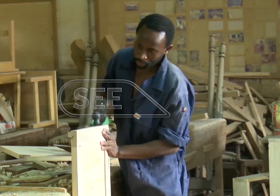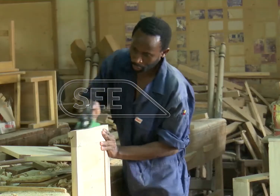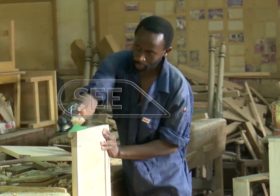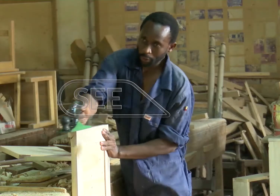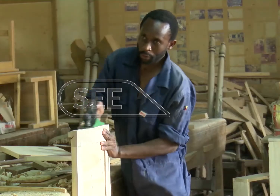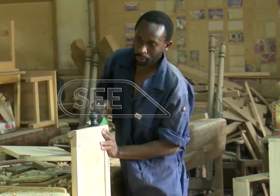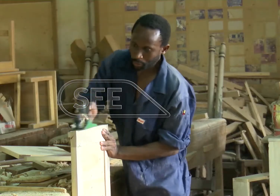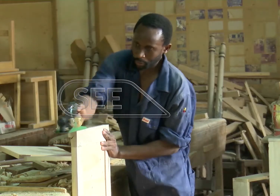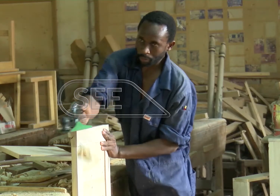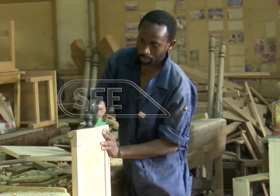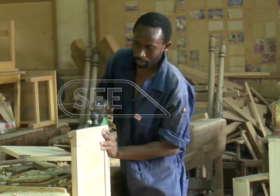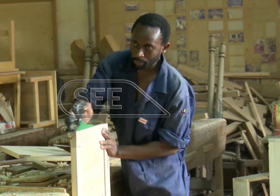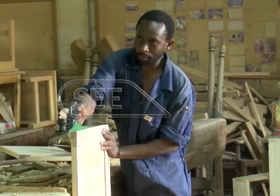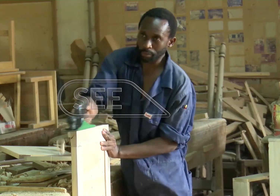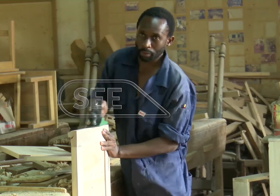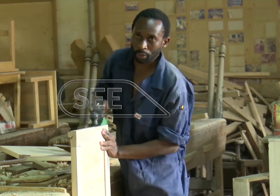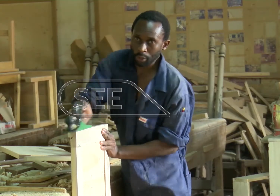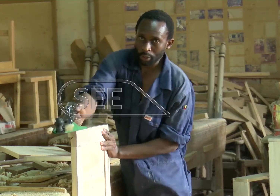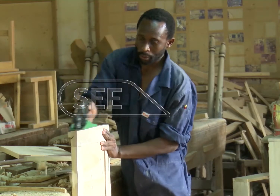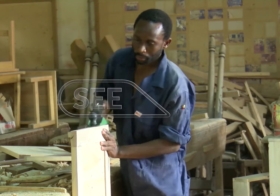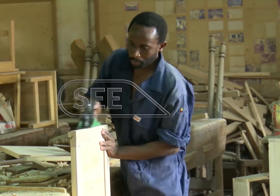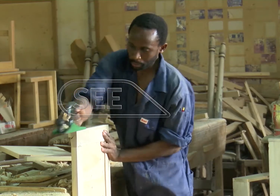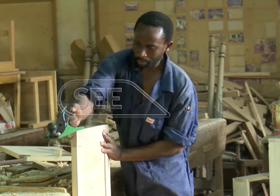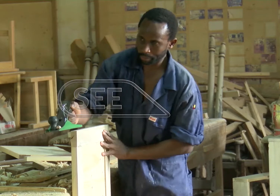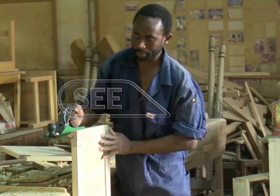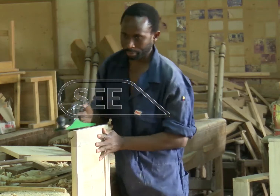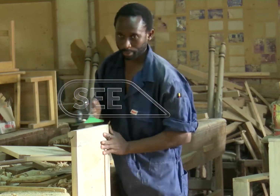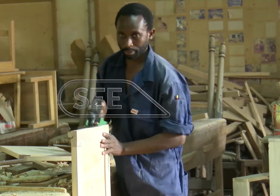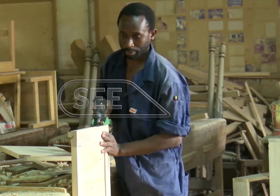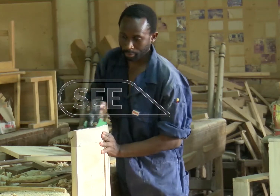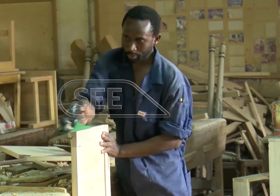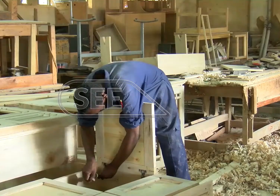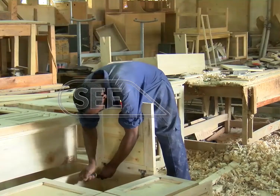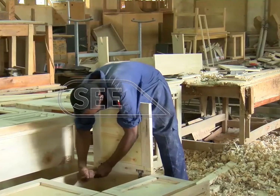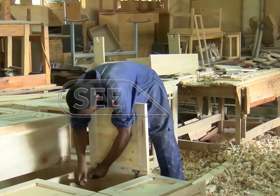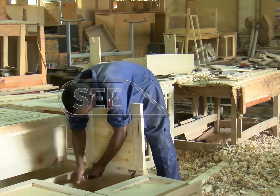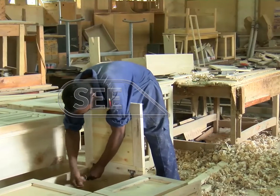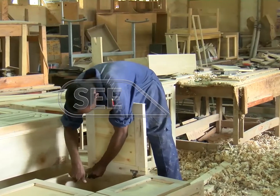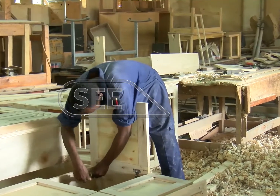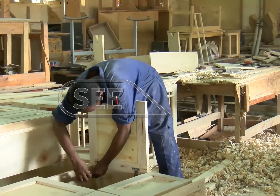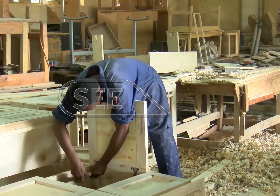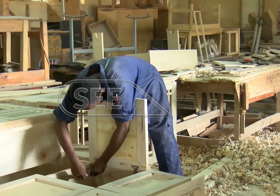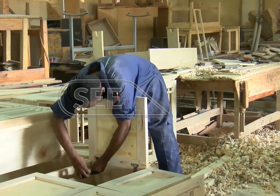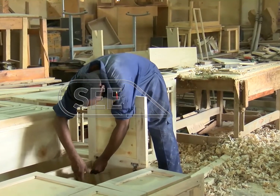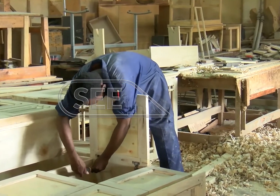Tembo Zemberi is an instructor at the training school. With students still tied at home, he had resorted to carpentry to earn a living.